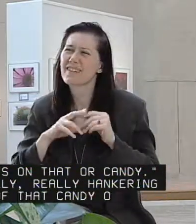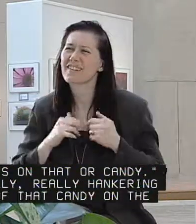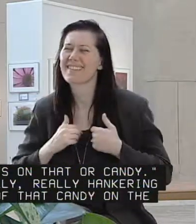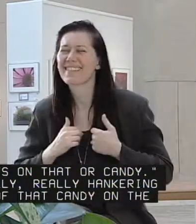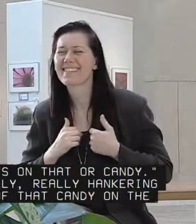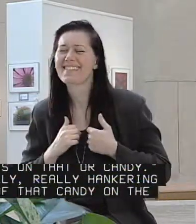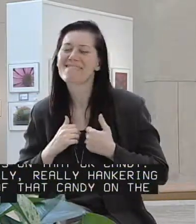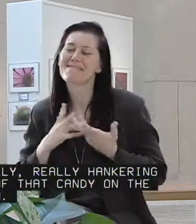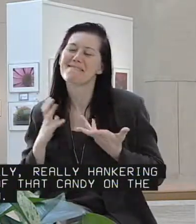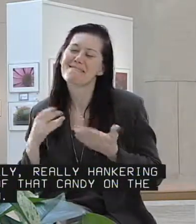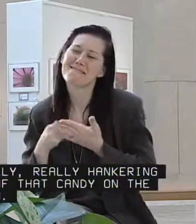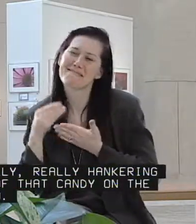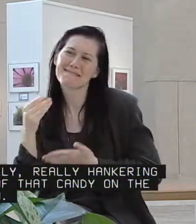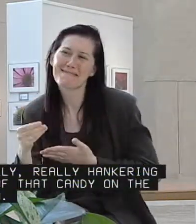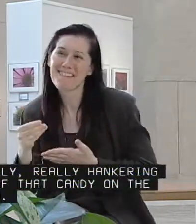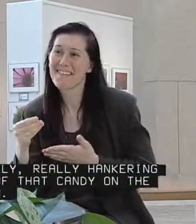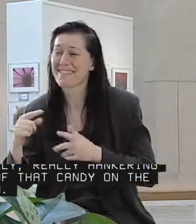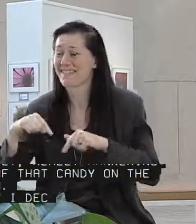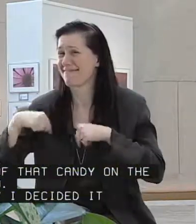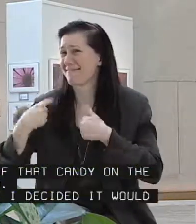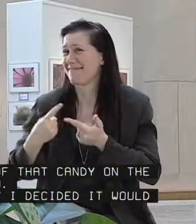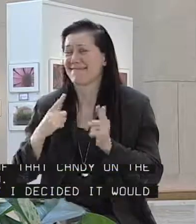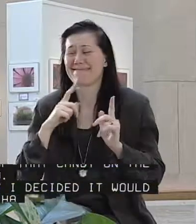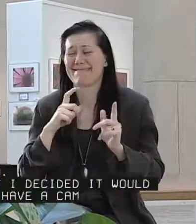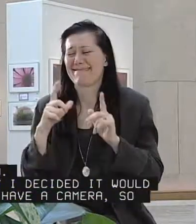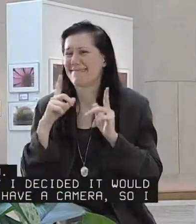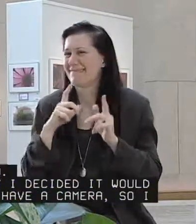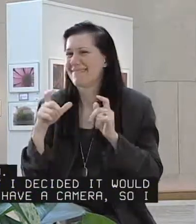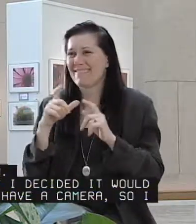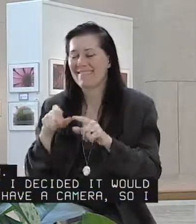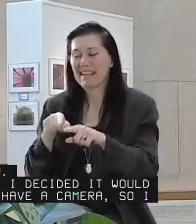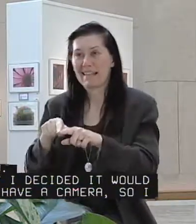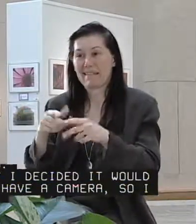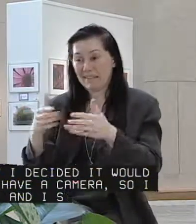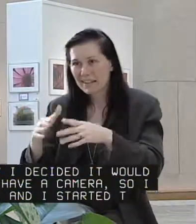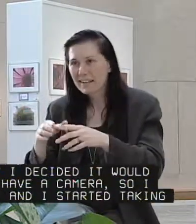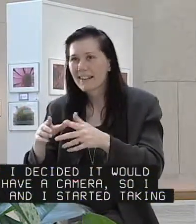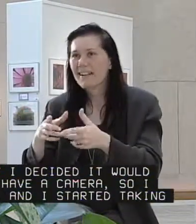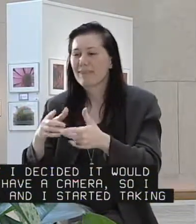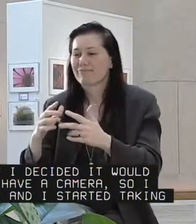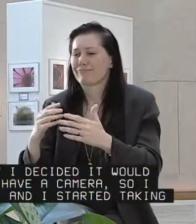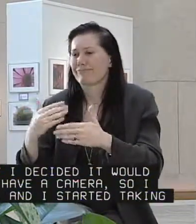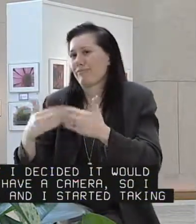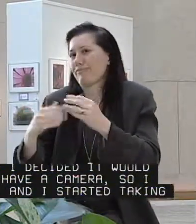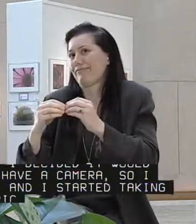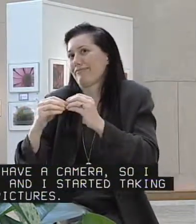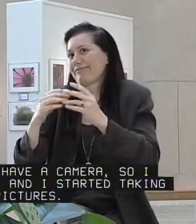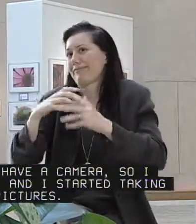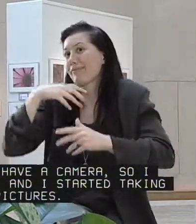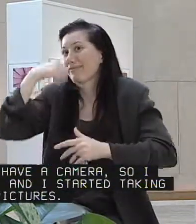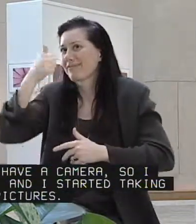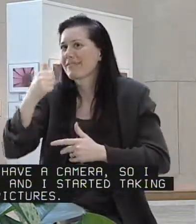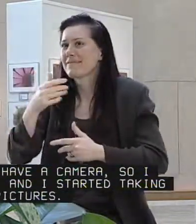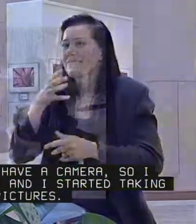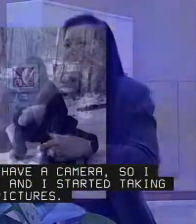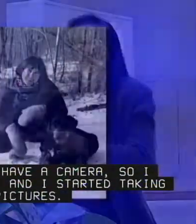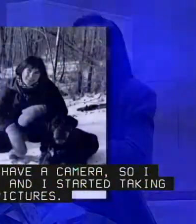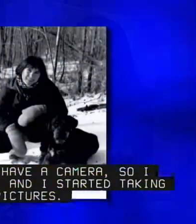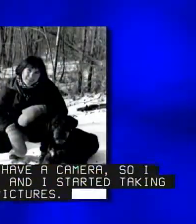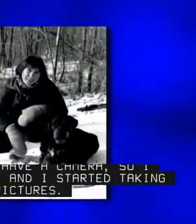candy on the table, too. But finally, I decided it'd be fun to have a camera. So I bought it, and I started taking a lot of pictures. As I got